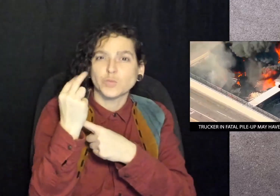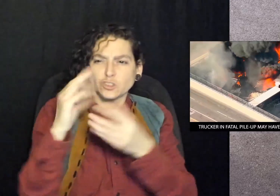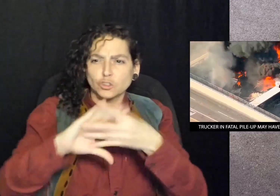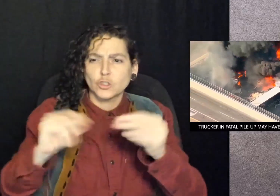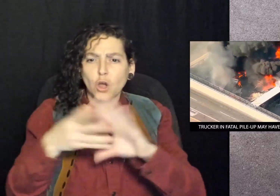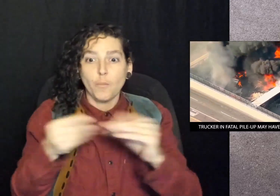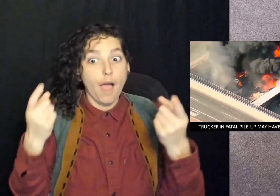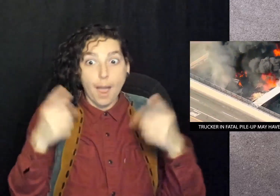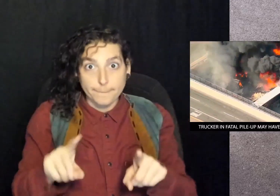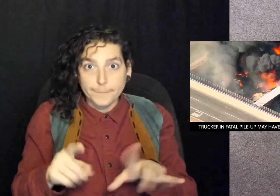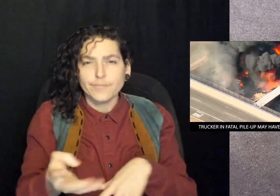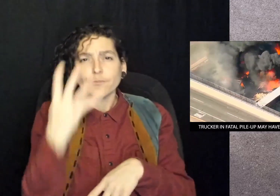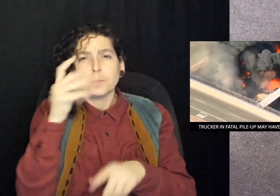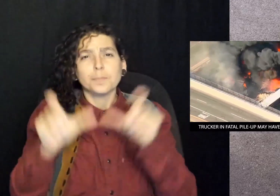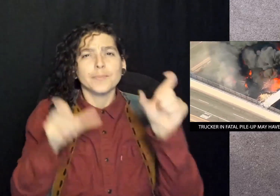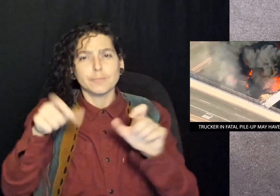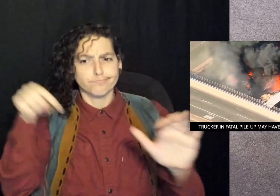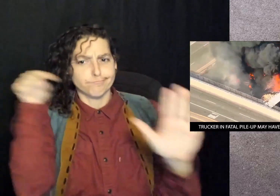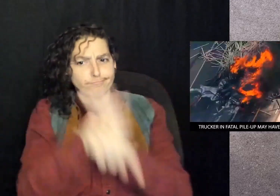Do you remember this story from two years ago?